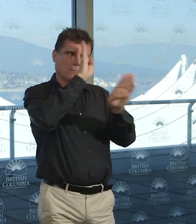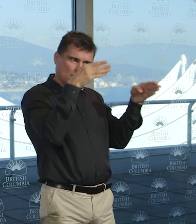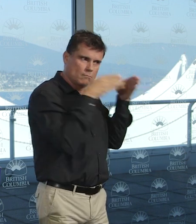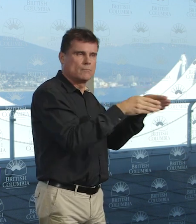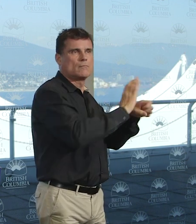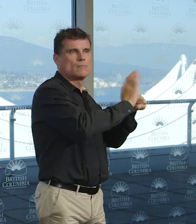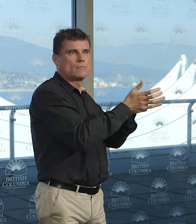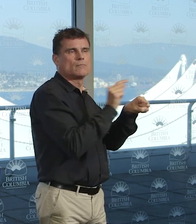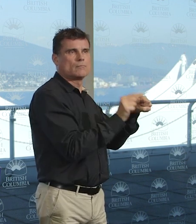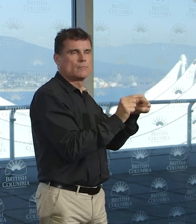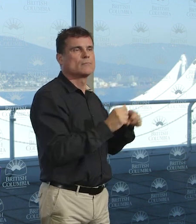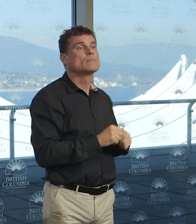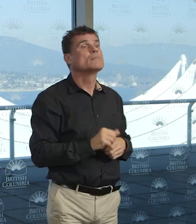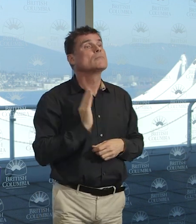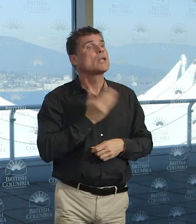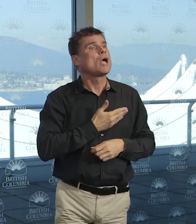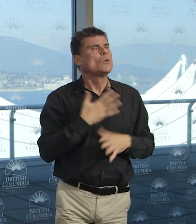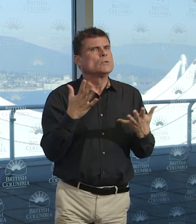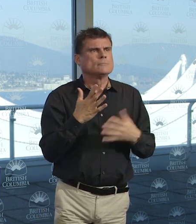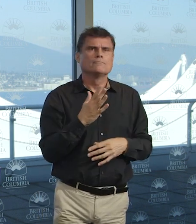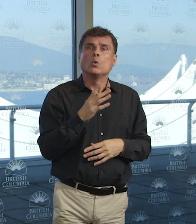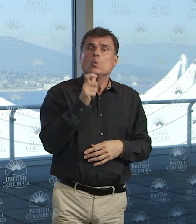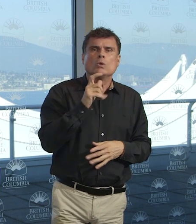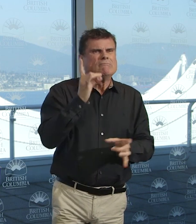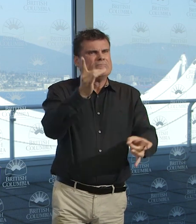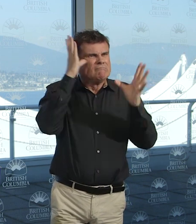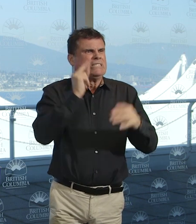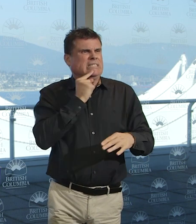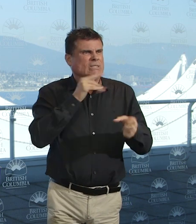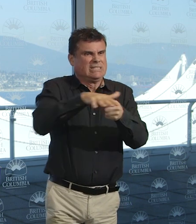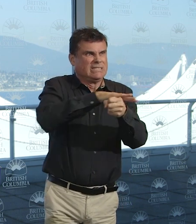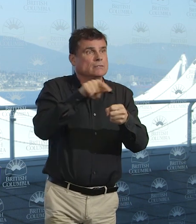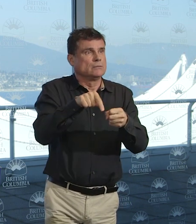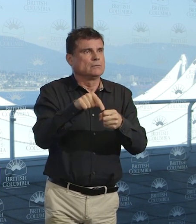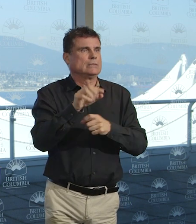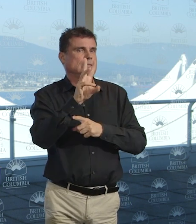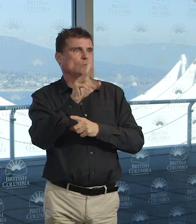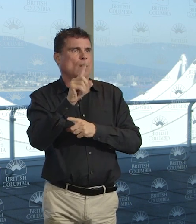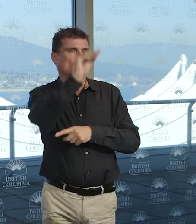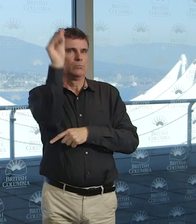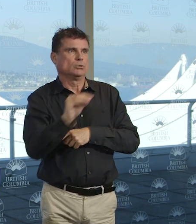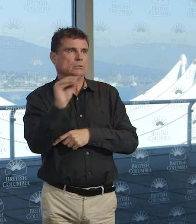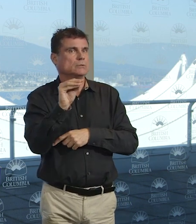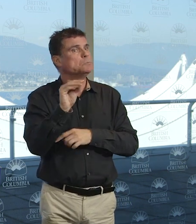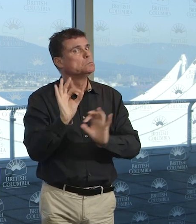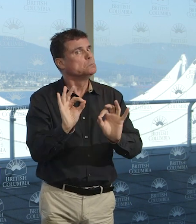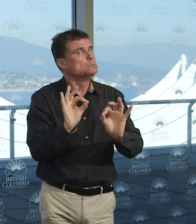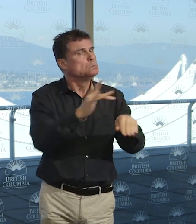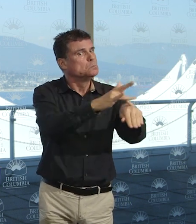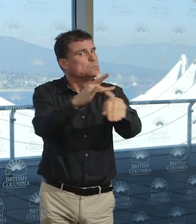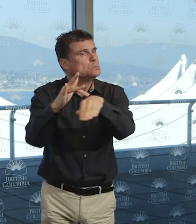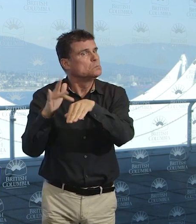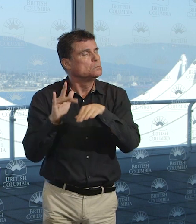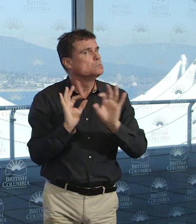.8% capacity. And I just want to put this in context because there's a lot of discussion of what people are doing in terms of preparing.